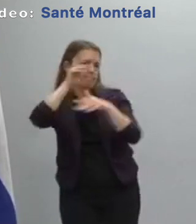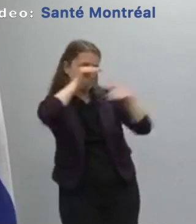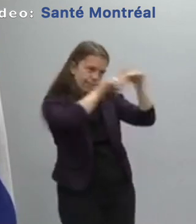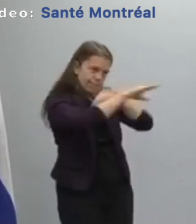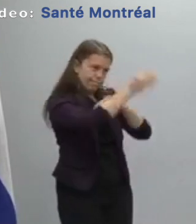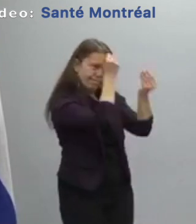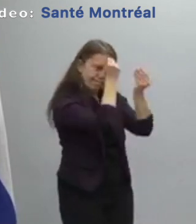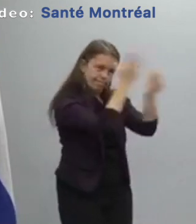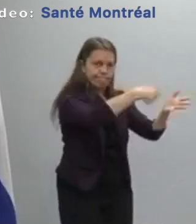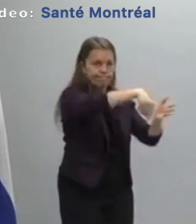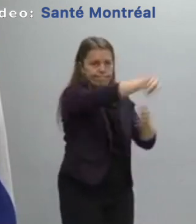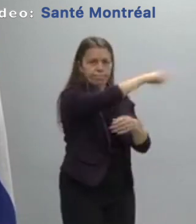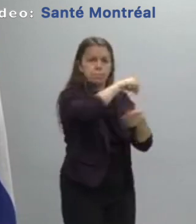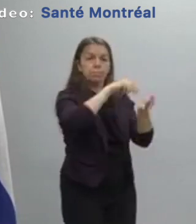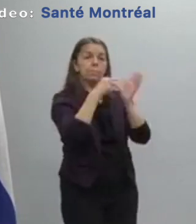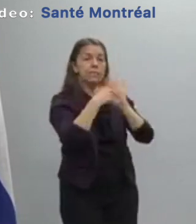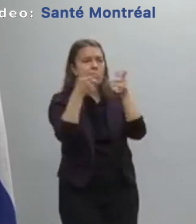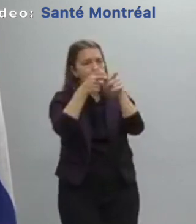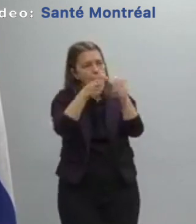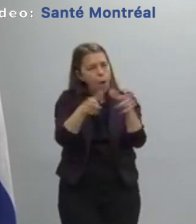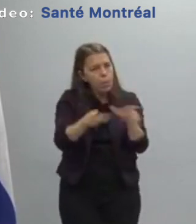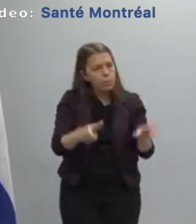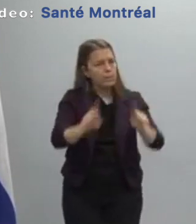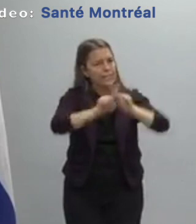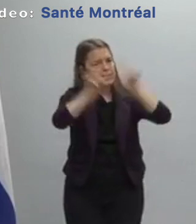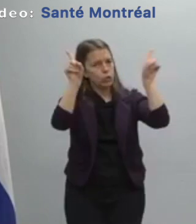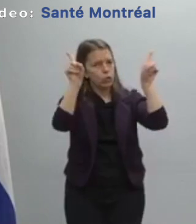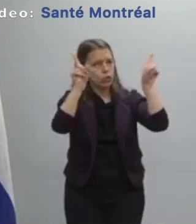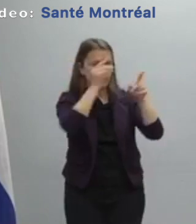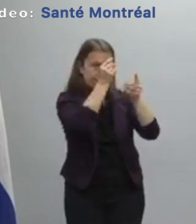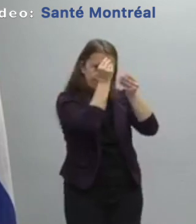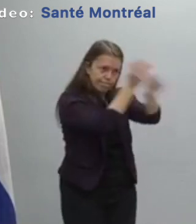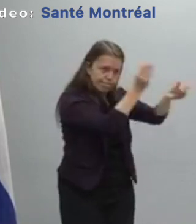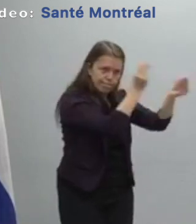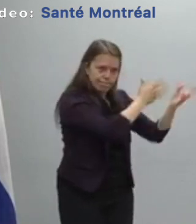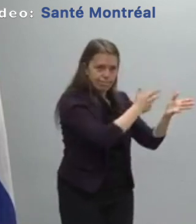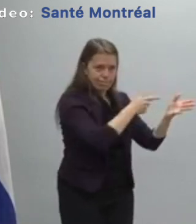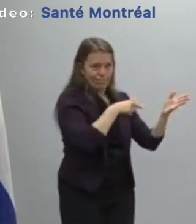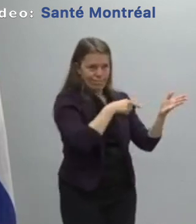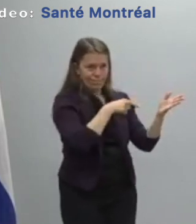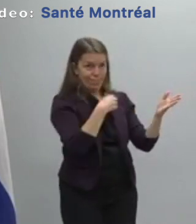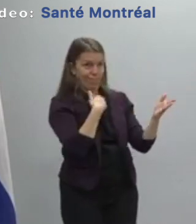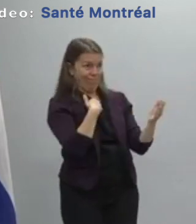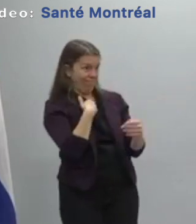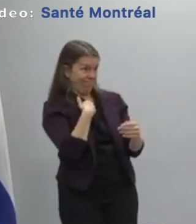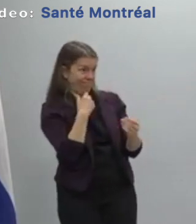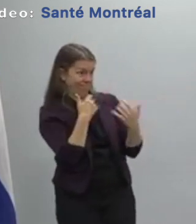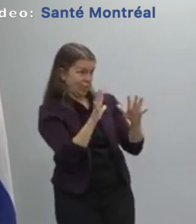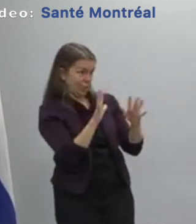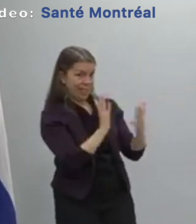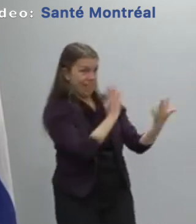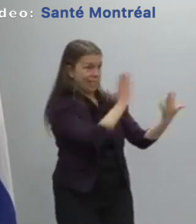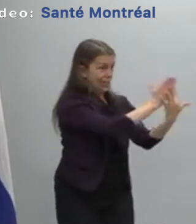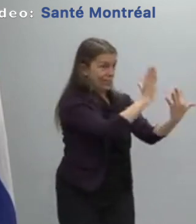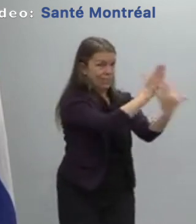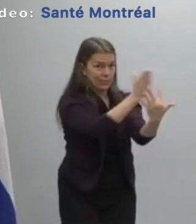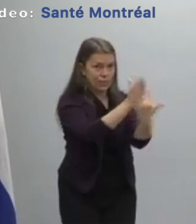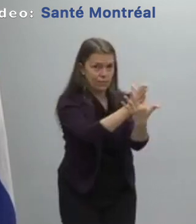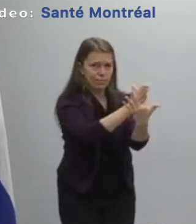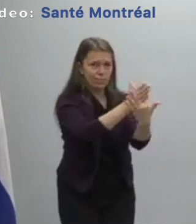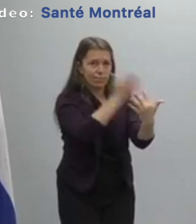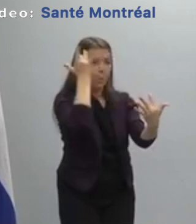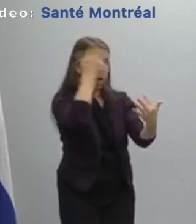intervention that we have done in logements multiplex in the apartment buildings